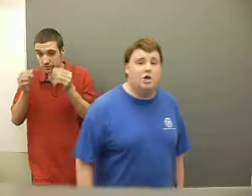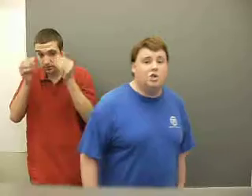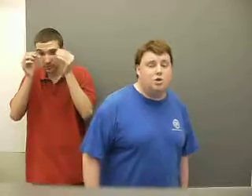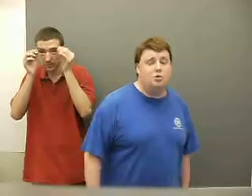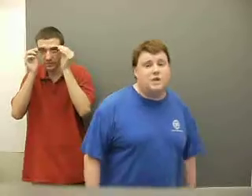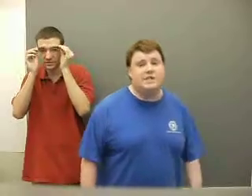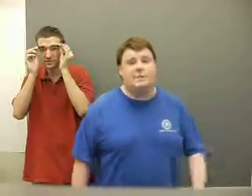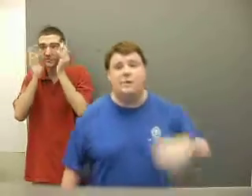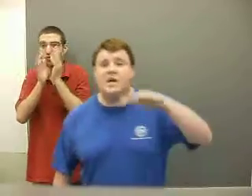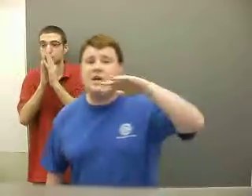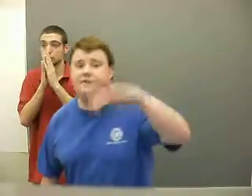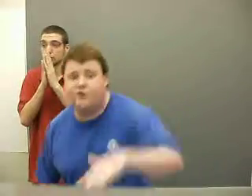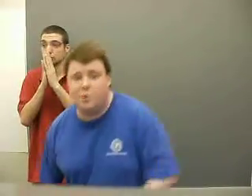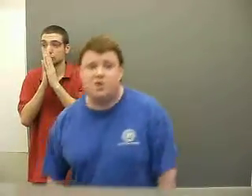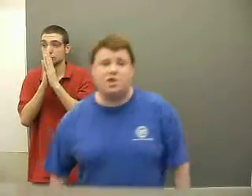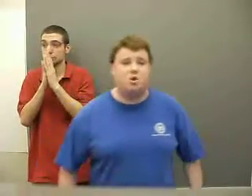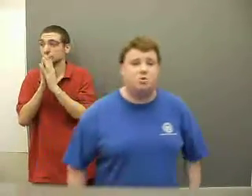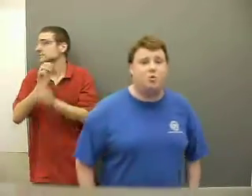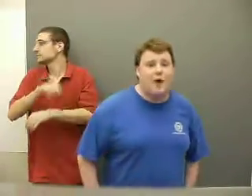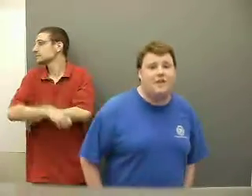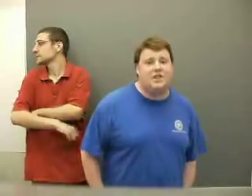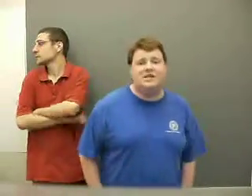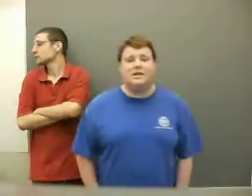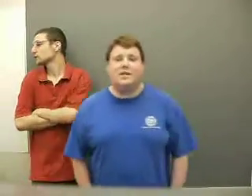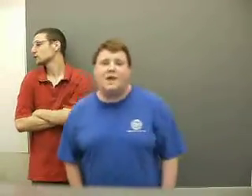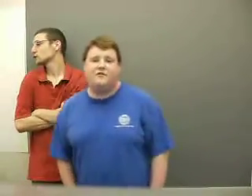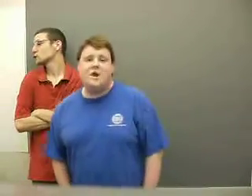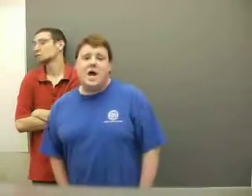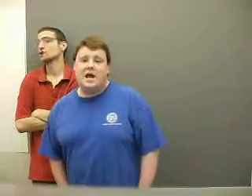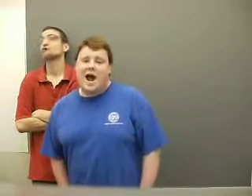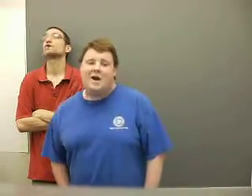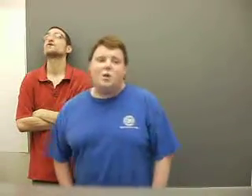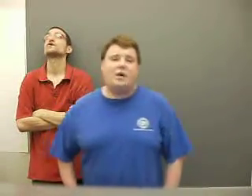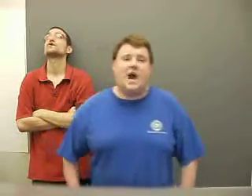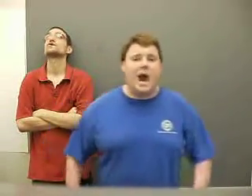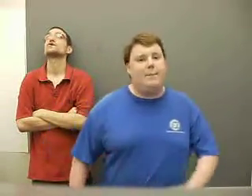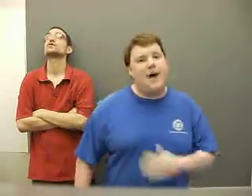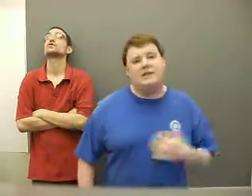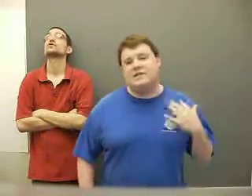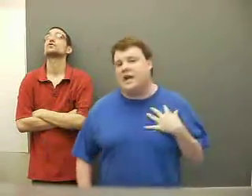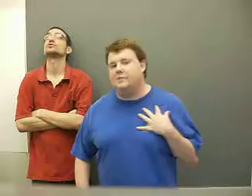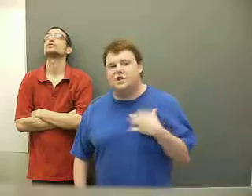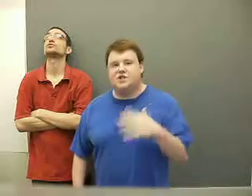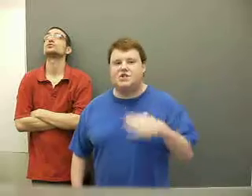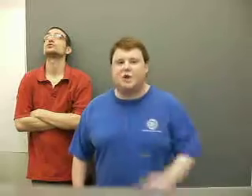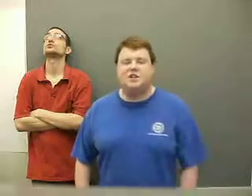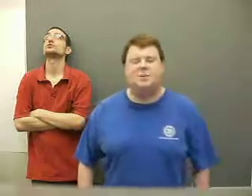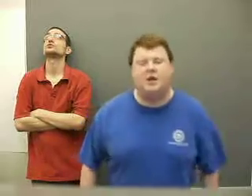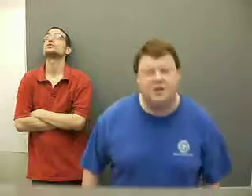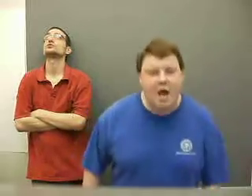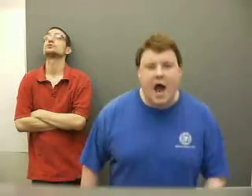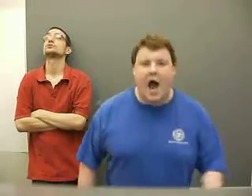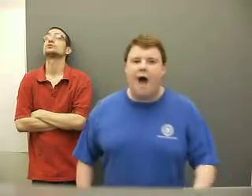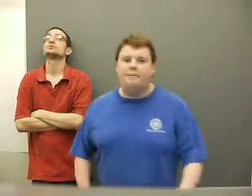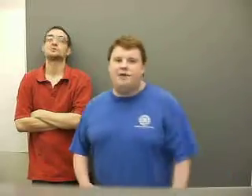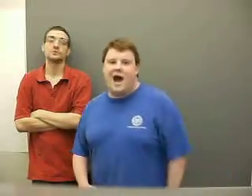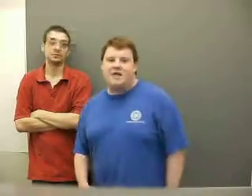you need to be influenced to do the right thing for life and I don't care. I'm not saying I'm Jesus Christ because I'm not